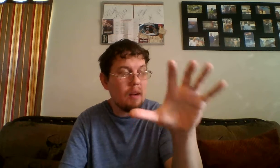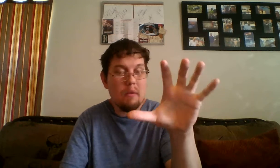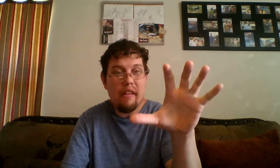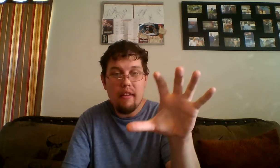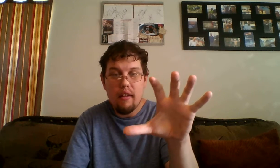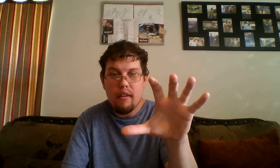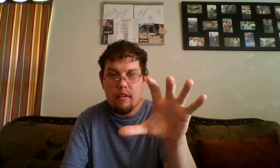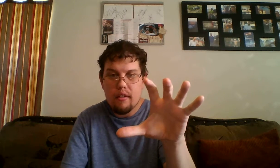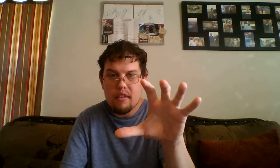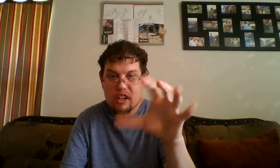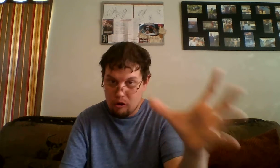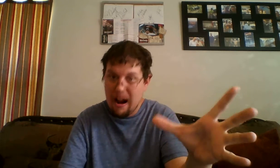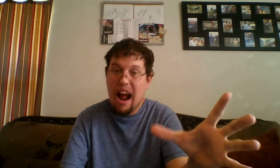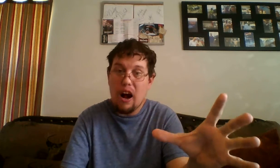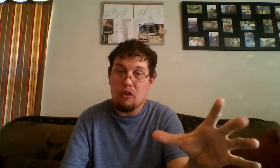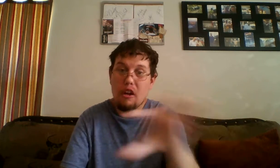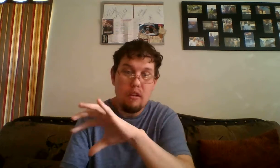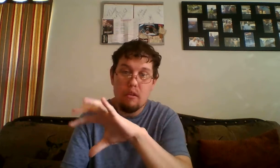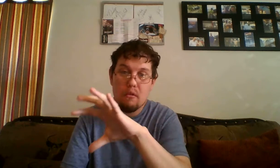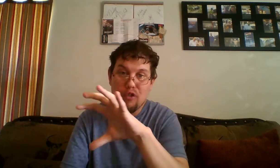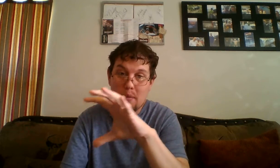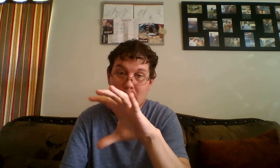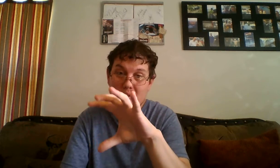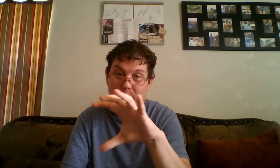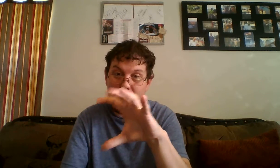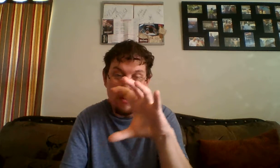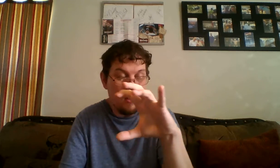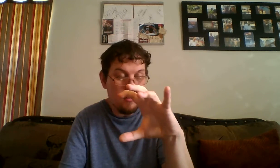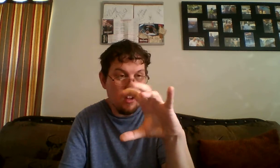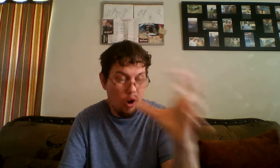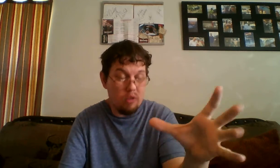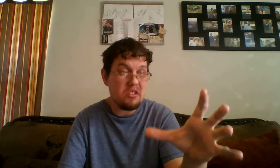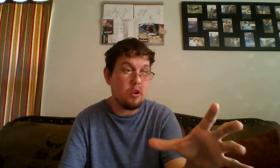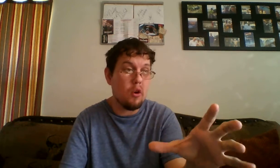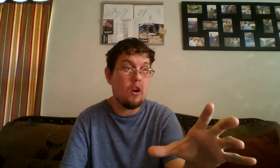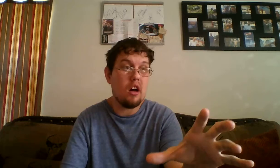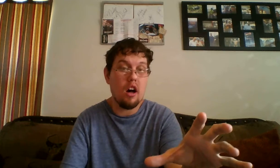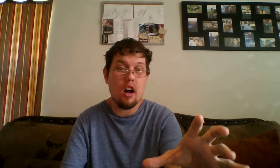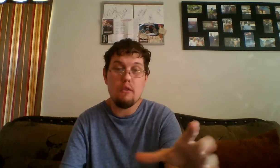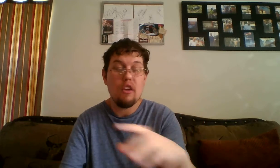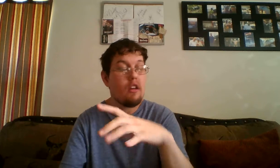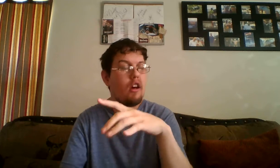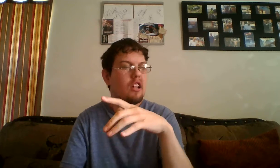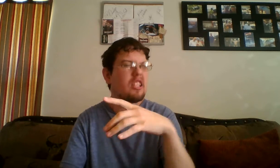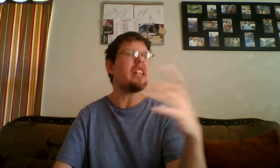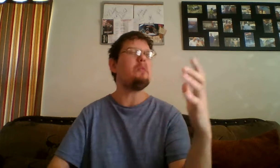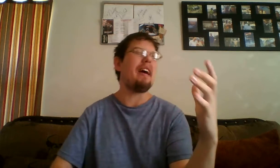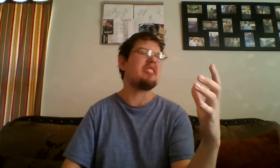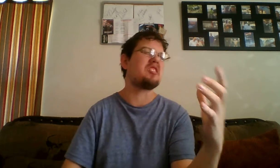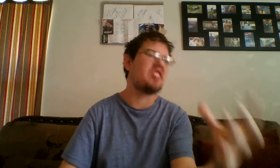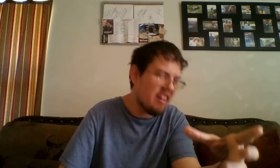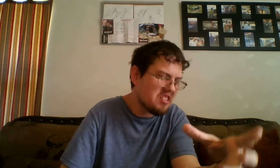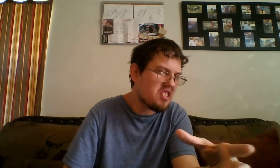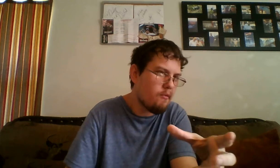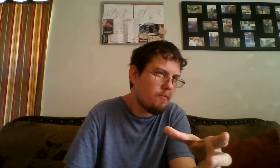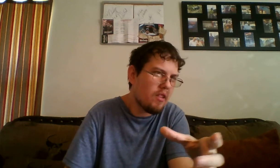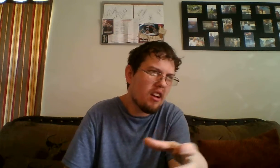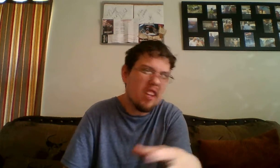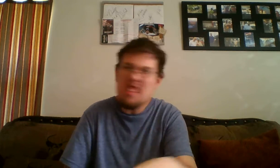the crowd from the old school of let it make sense. Let